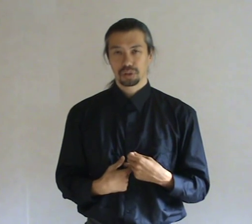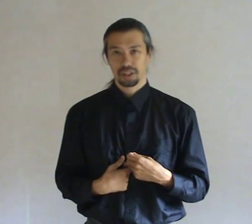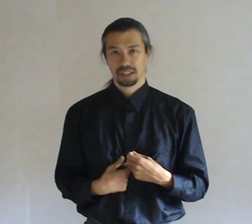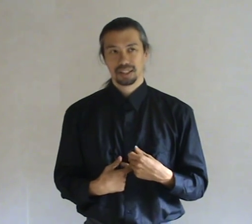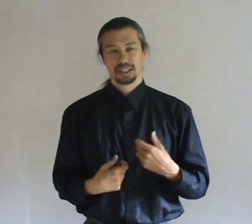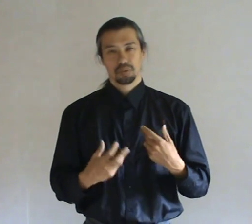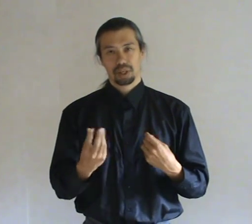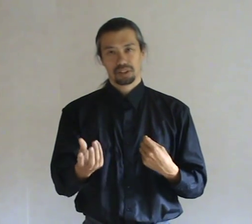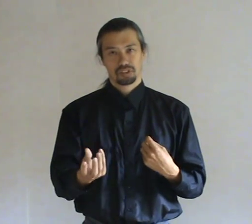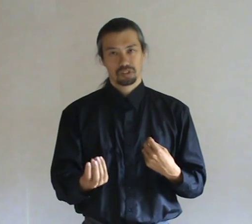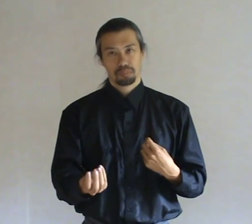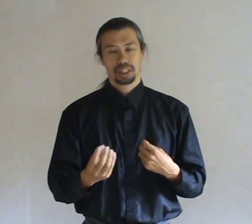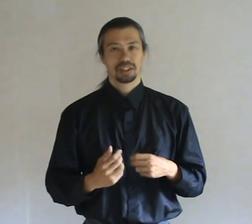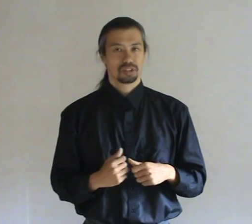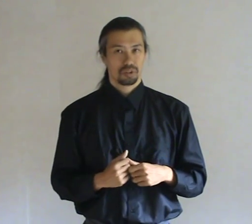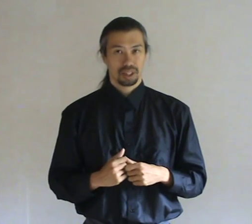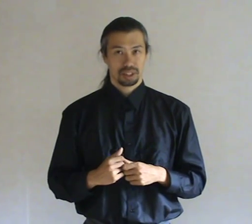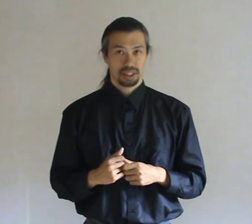While it is depleting. own energy.